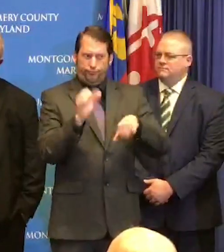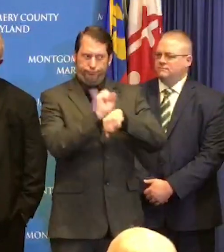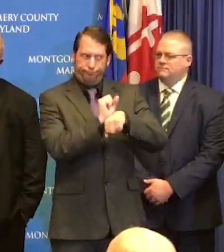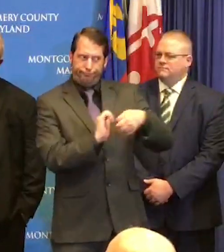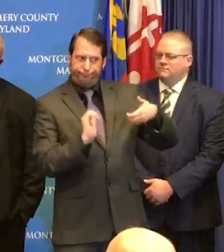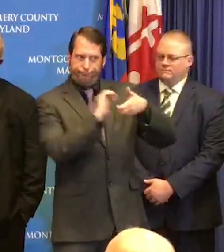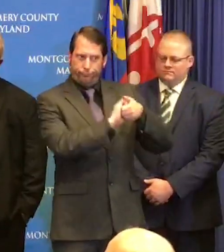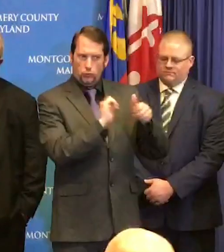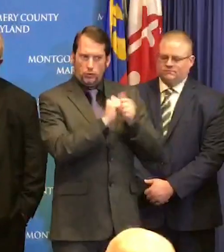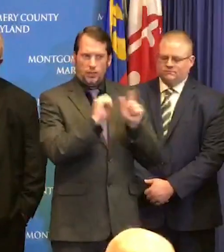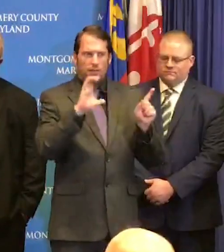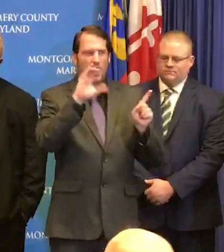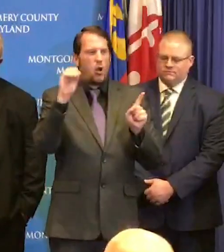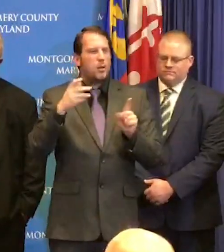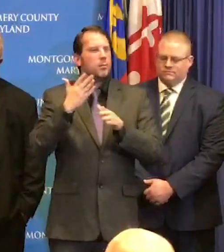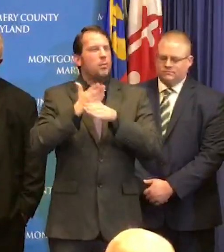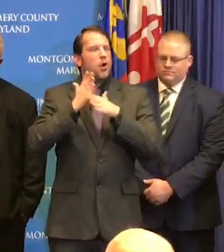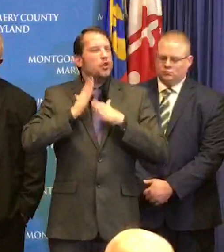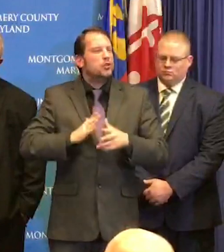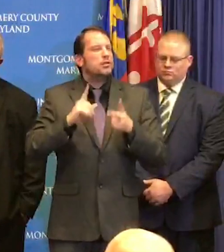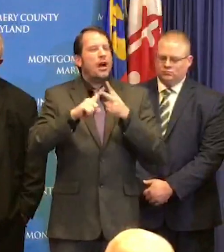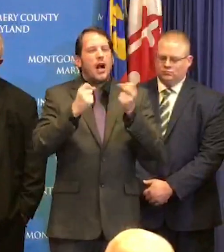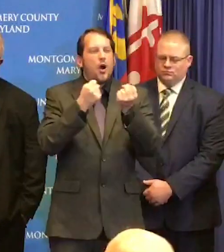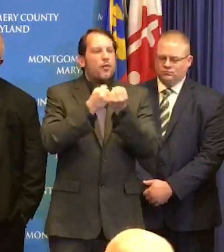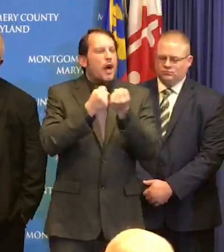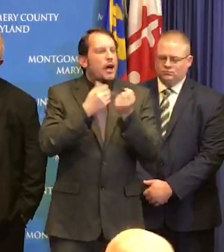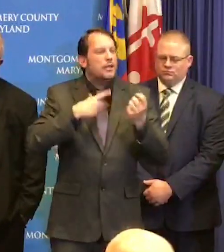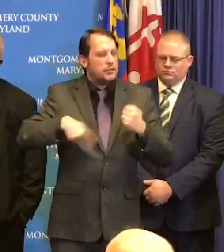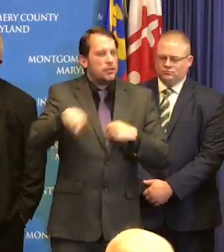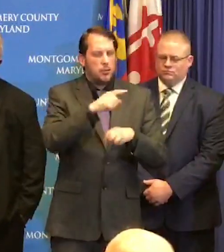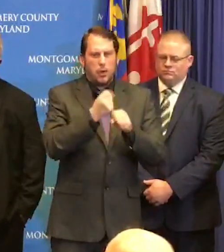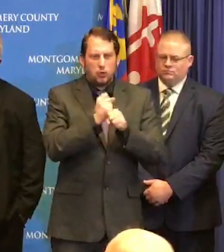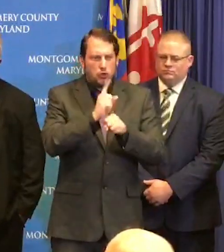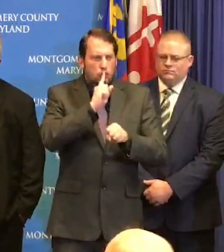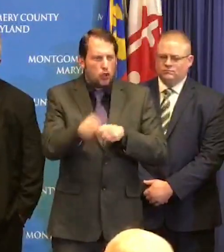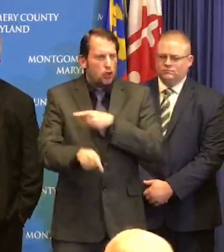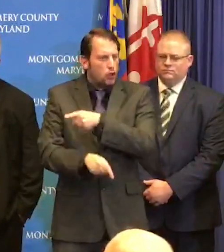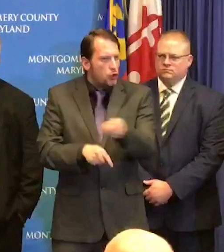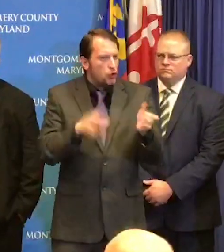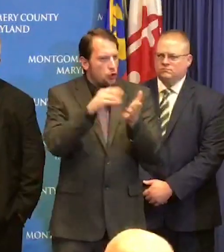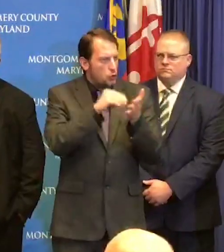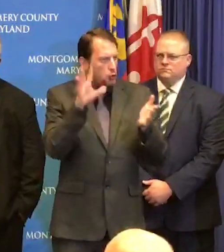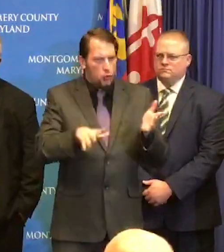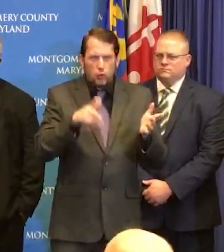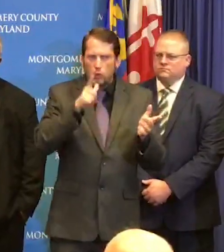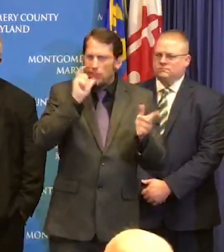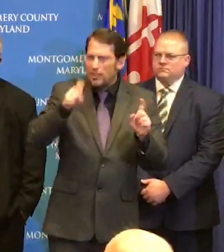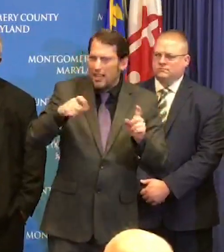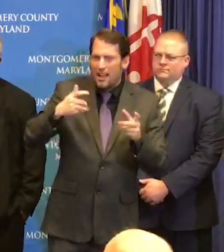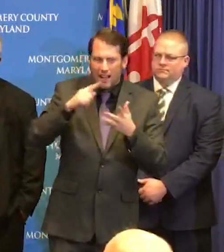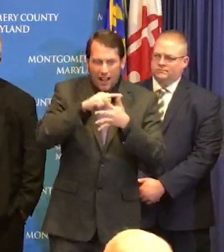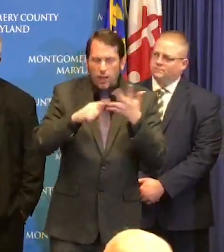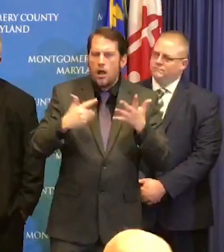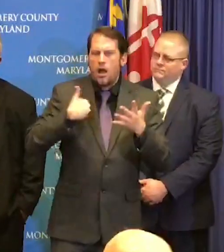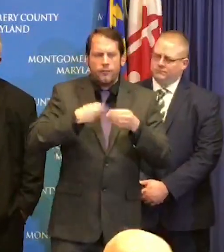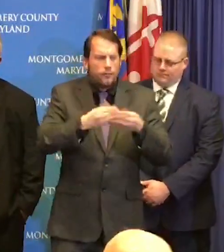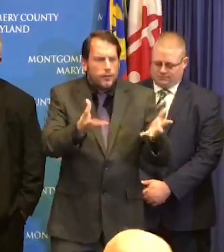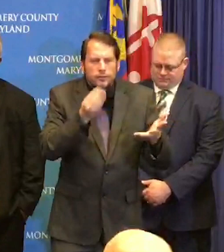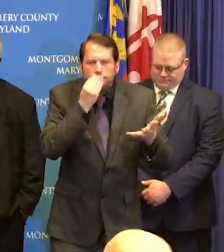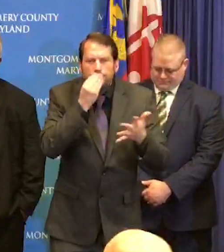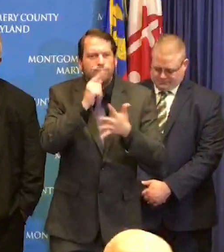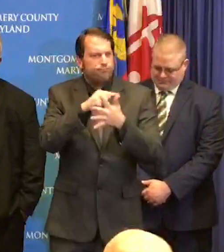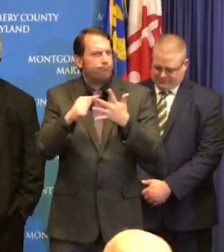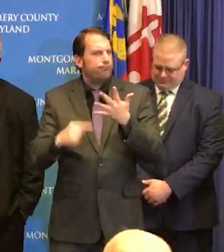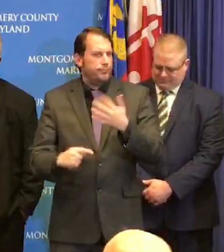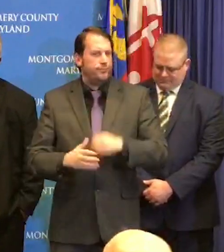available for our students who are in need we are coupling our current structures that we use in cases like inclement weather and summer meals